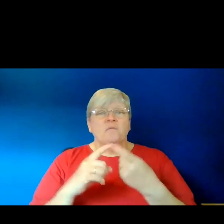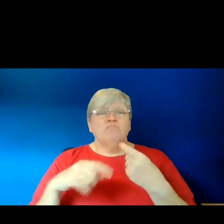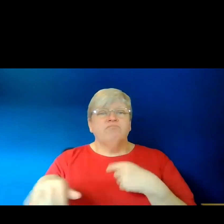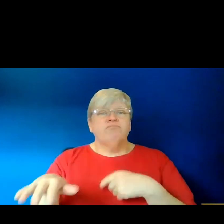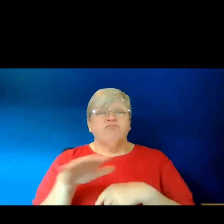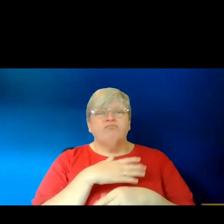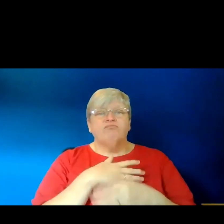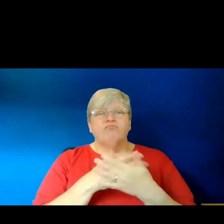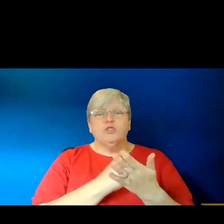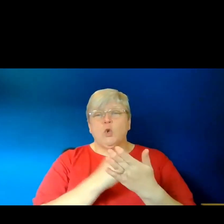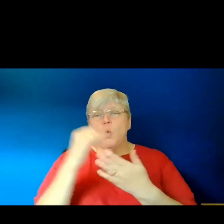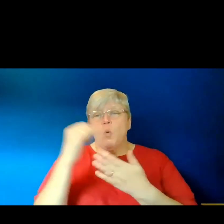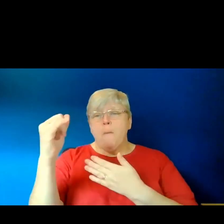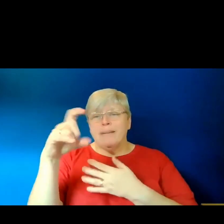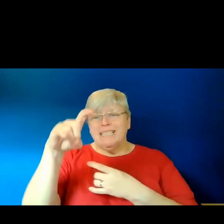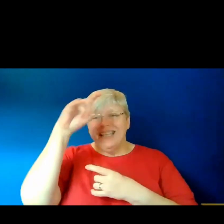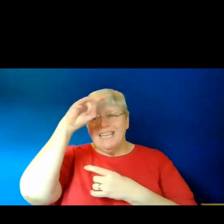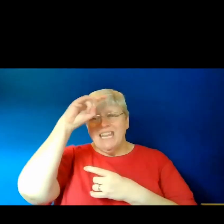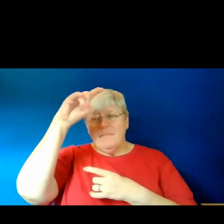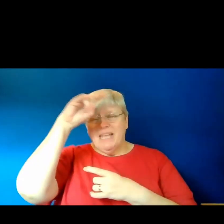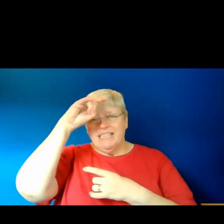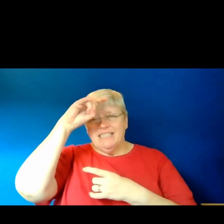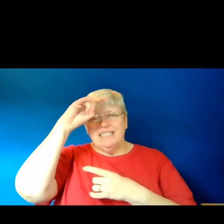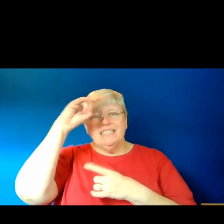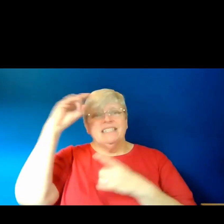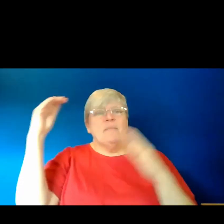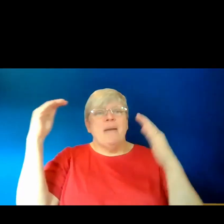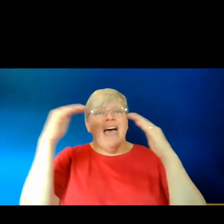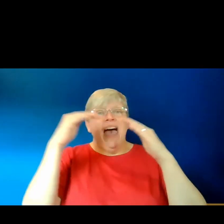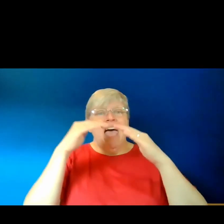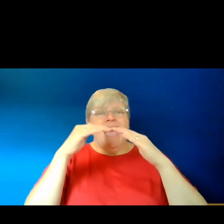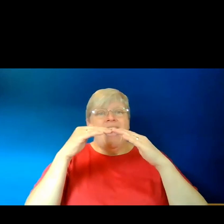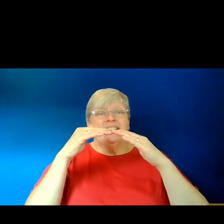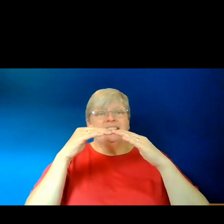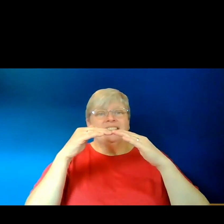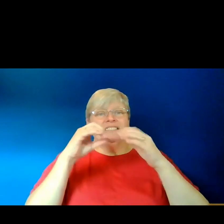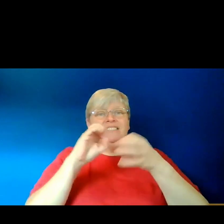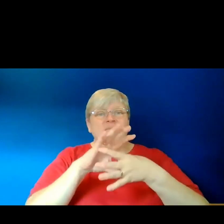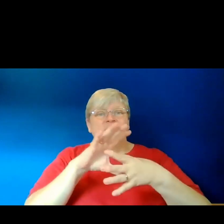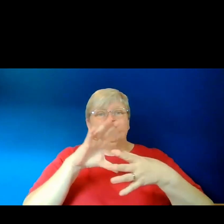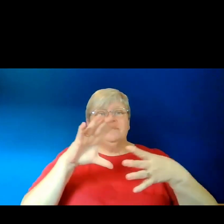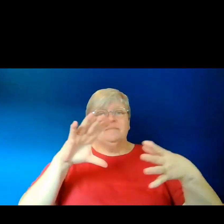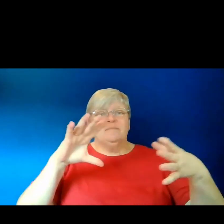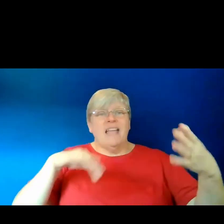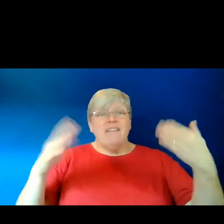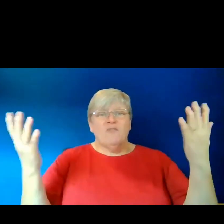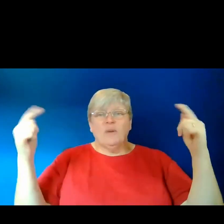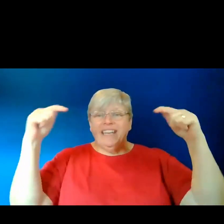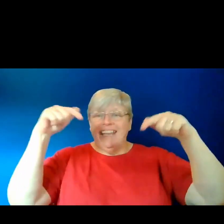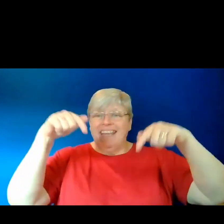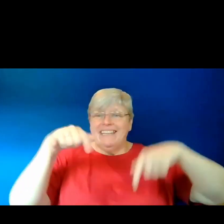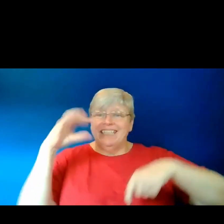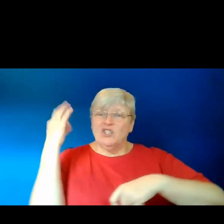demons. Then unlatch the first morning. Let every woman gather spring in her arms